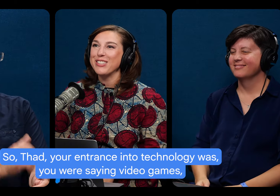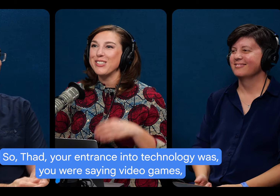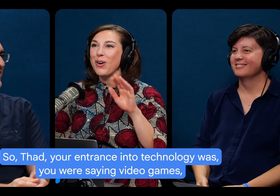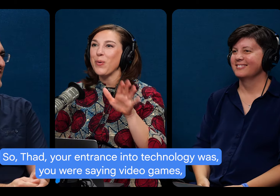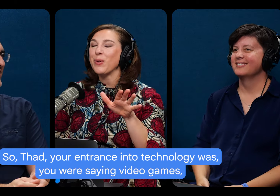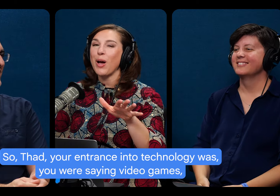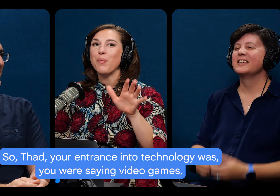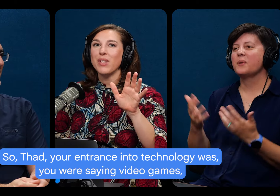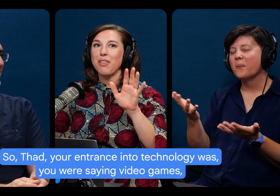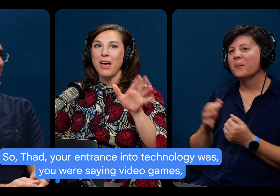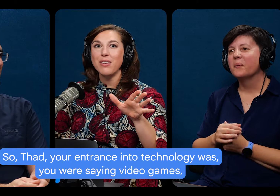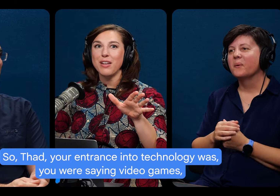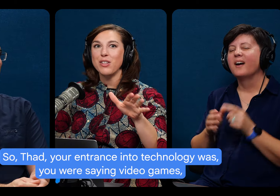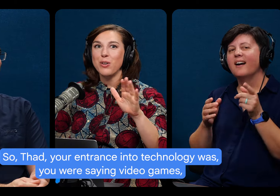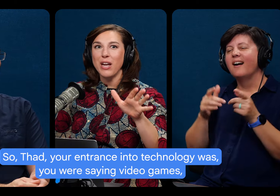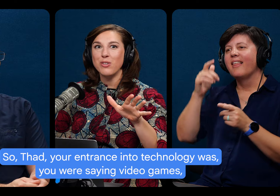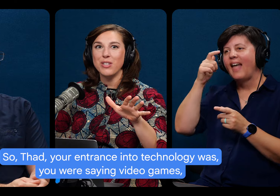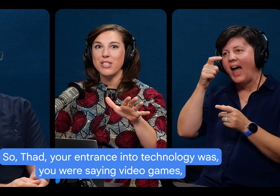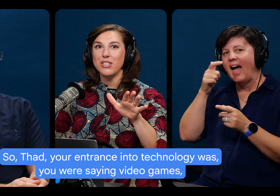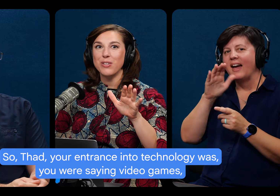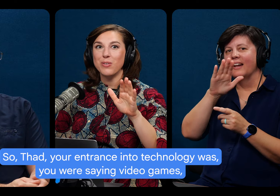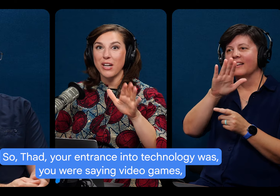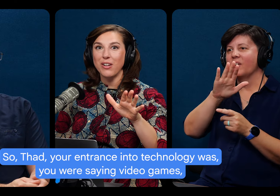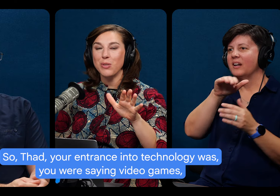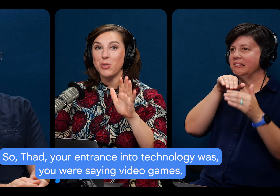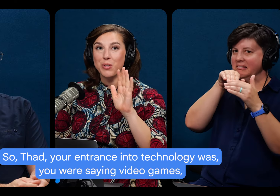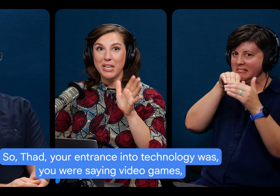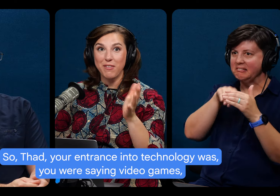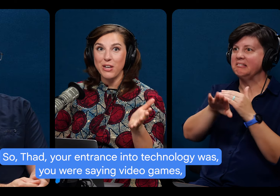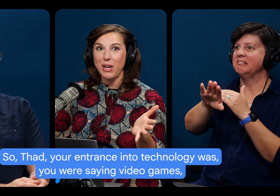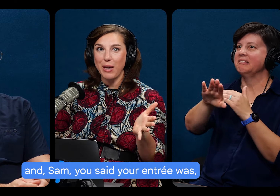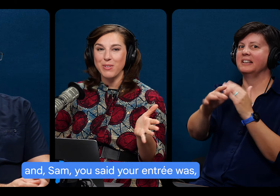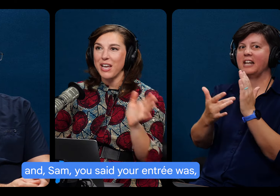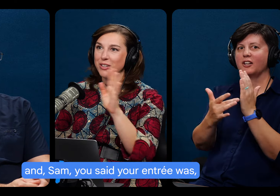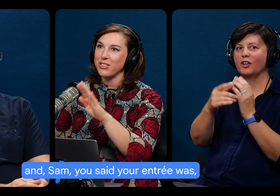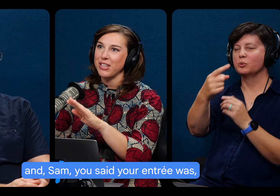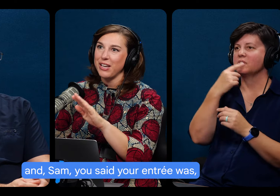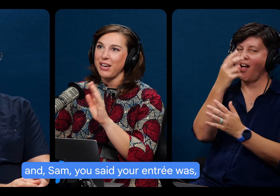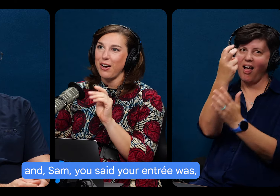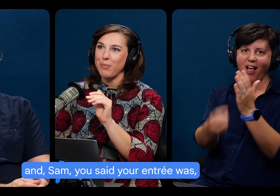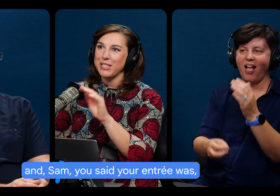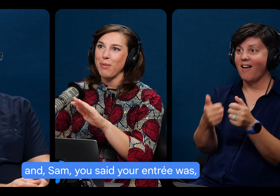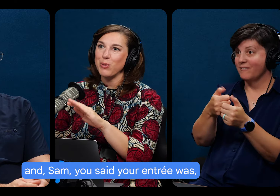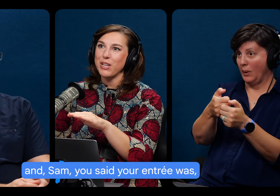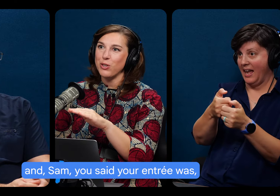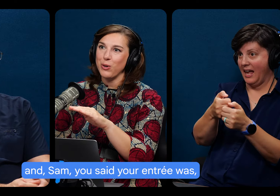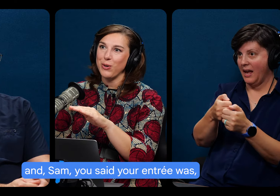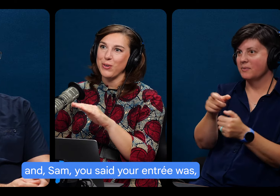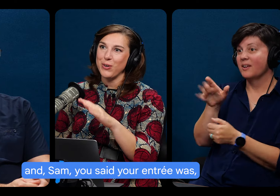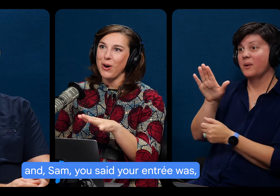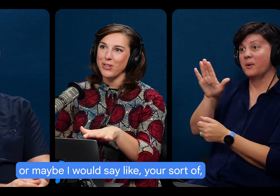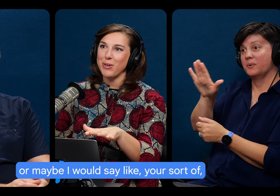Cool. So, Fad, your entrance into technology was you were saying video games. And Sam, you said